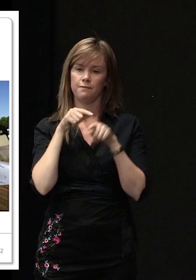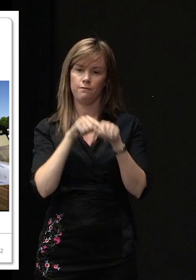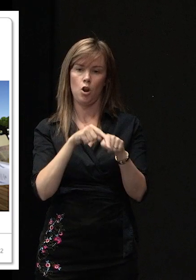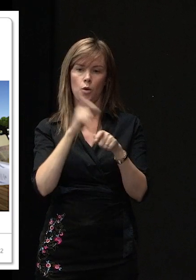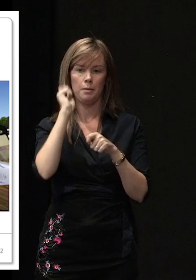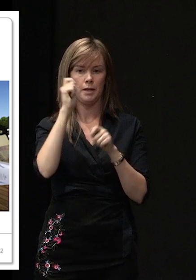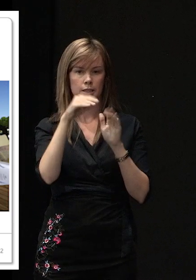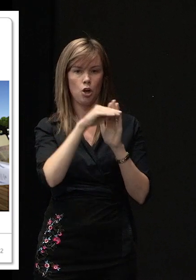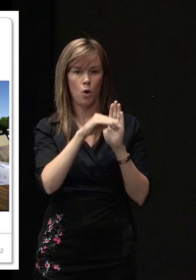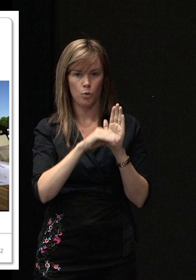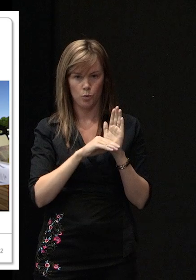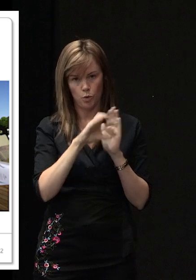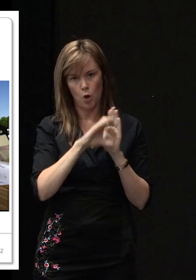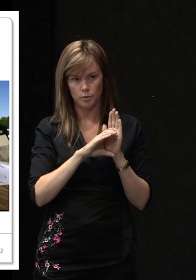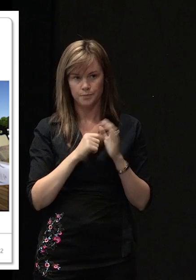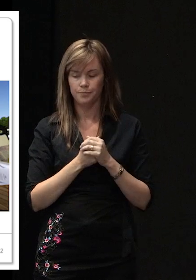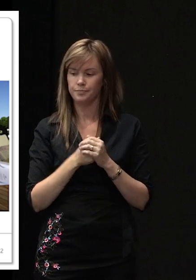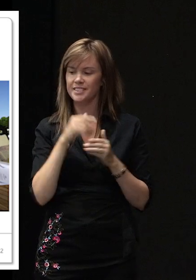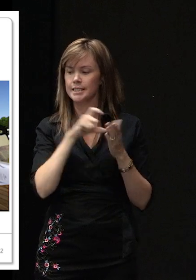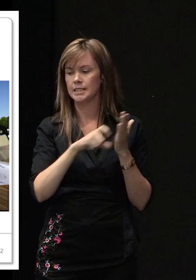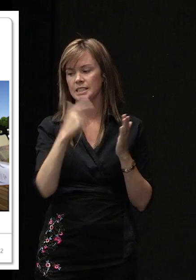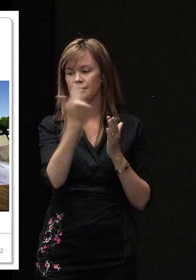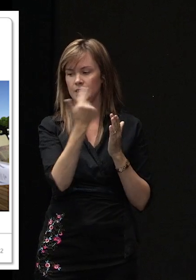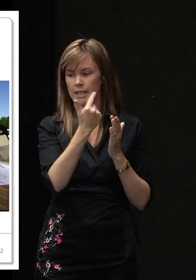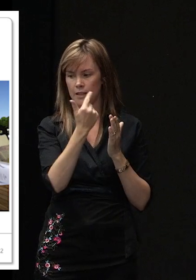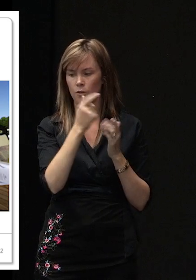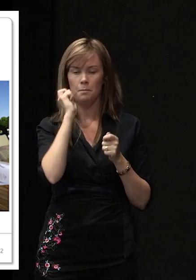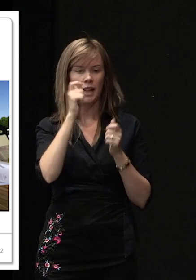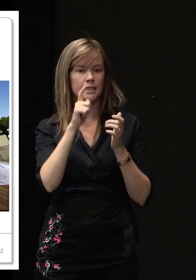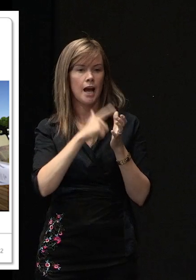And section 17 of the Building Act 2004